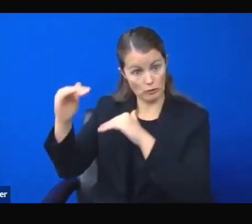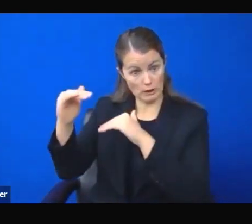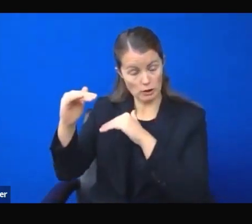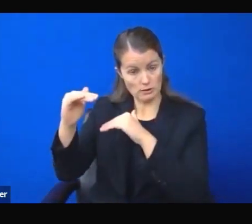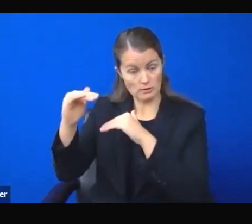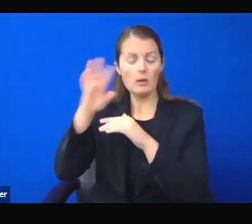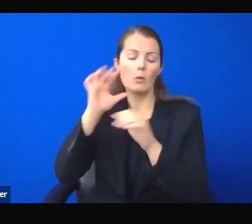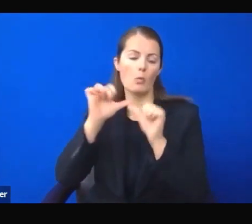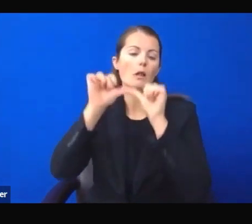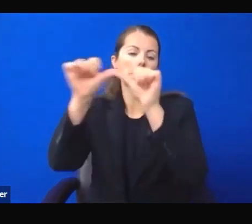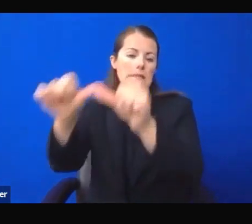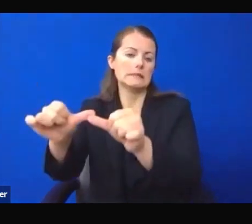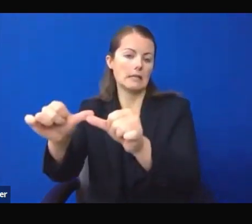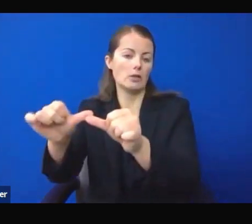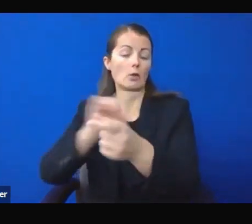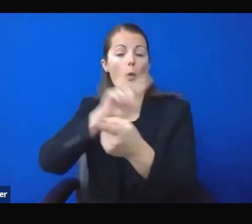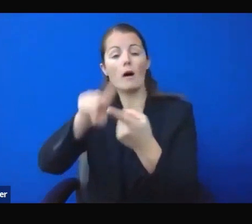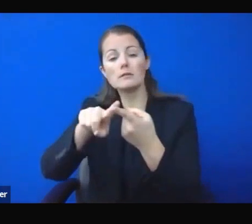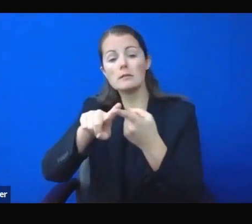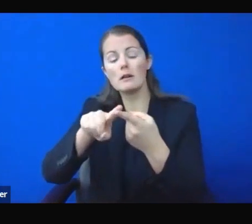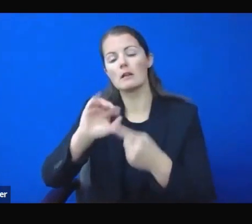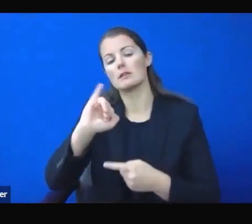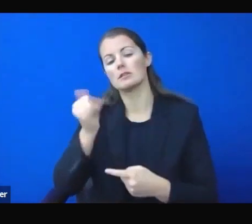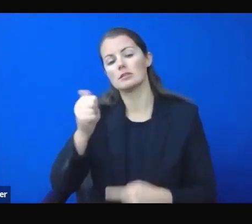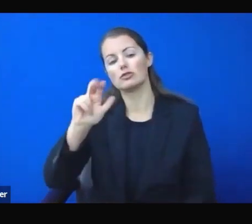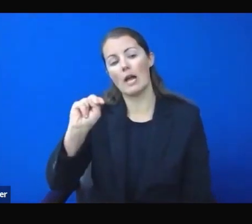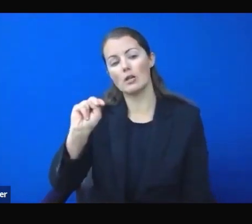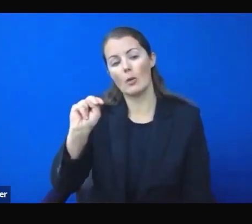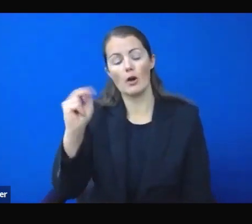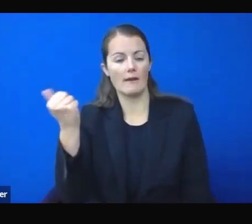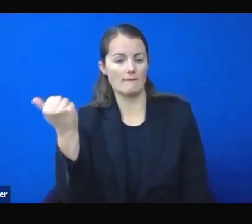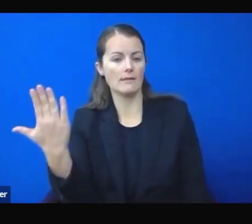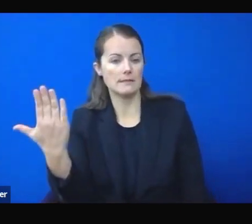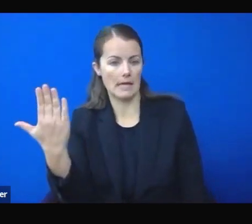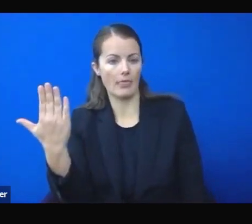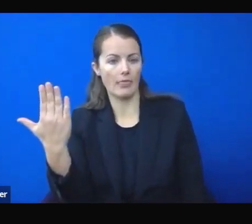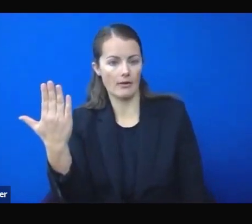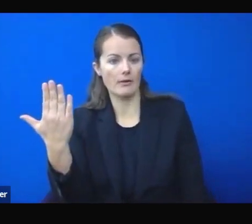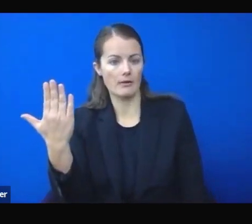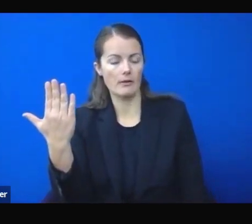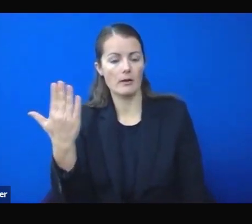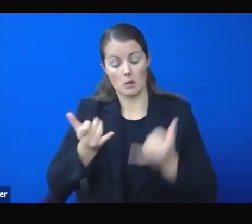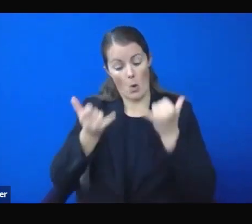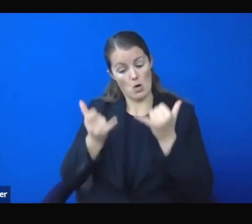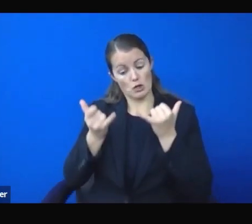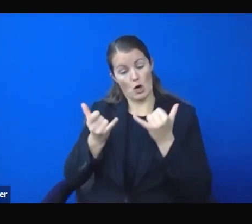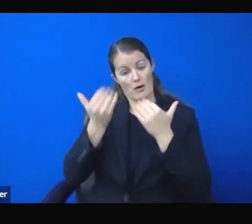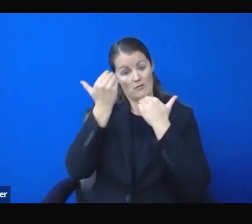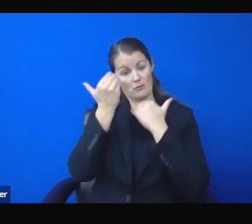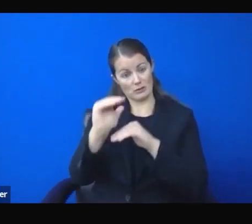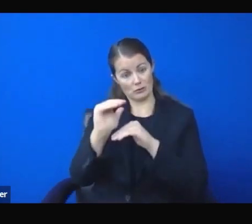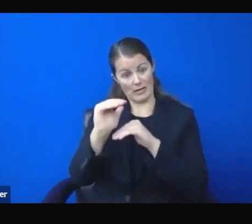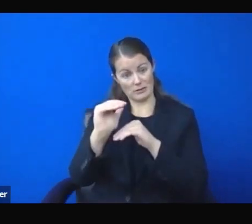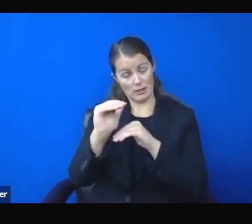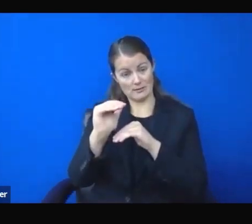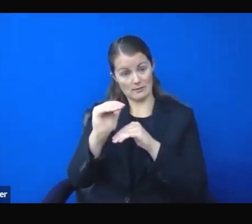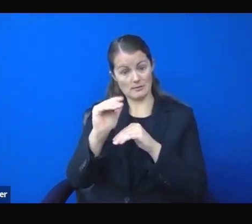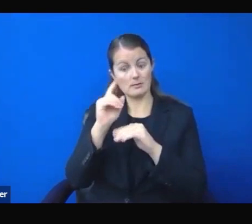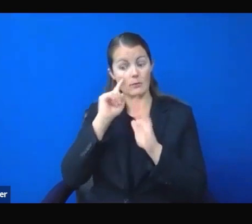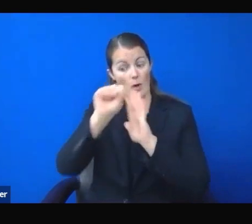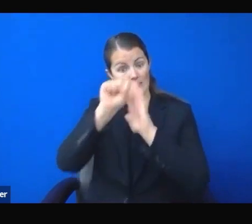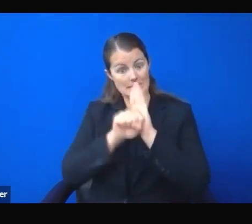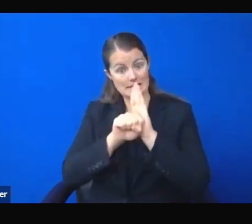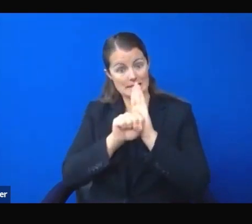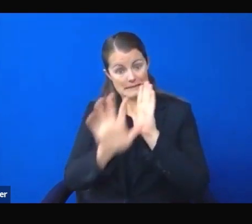the next month through January 15th. We will be extending the restrictions in the current pause through January 15th.